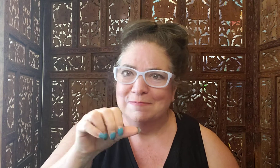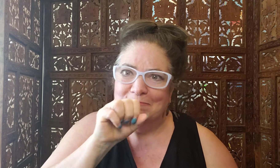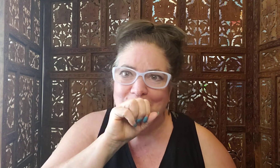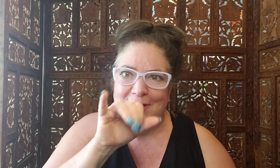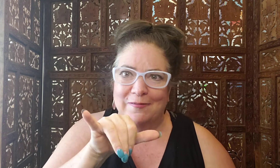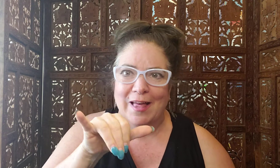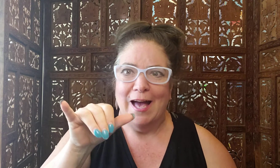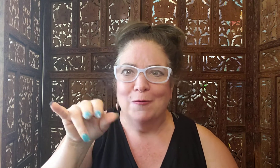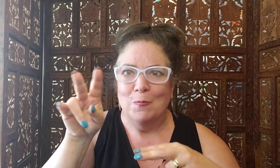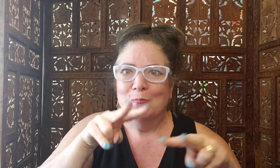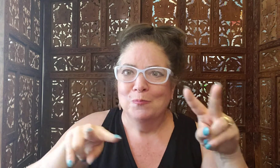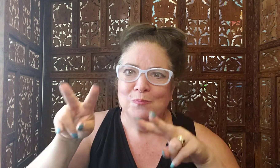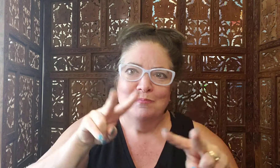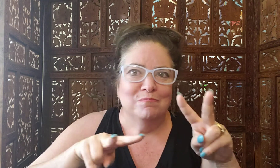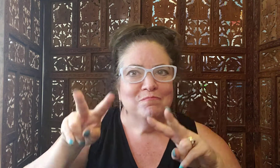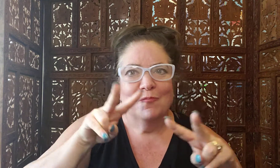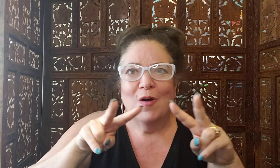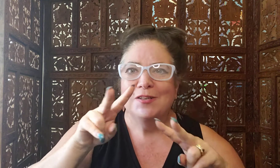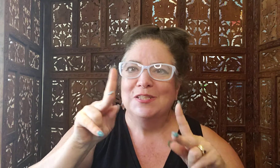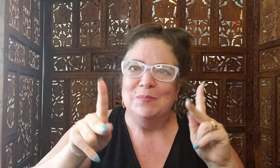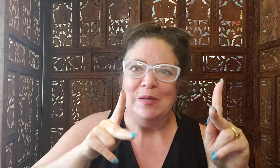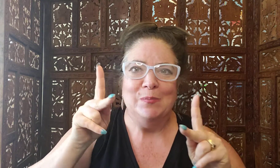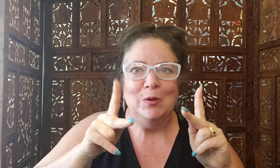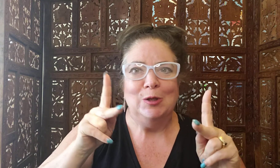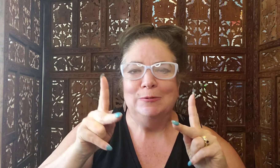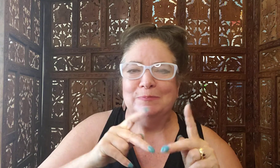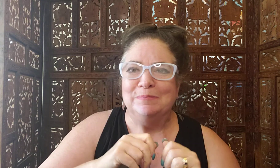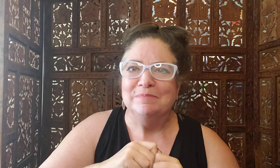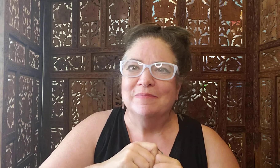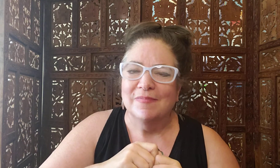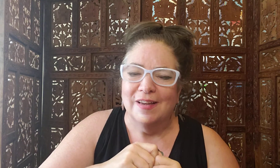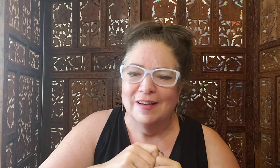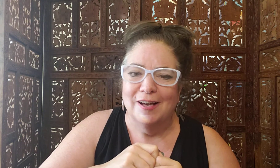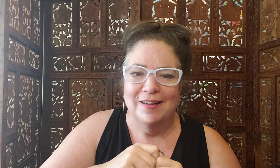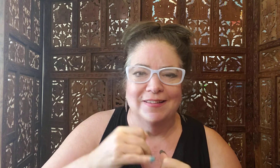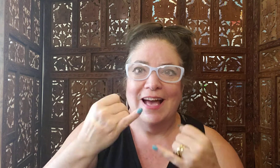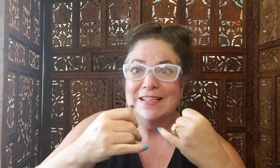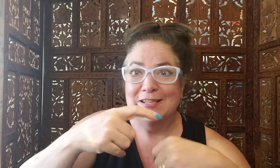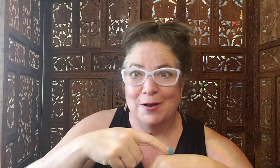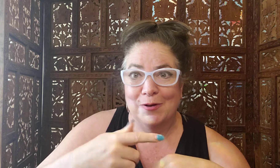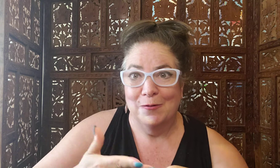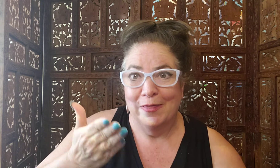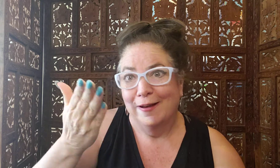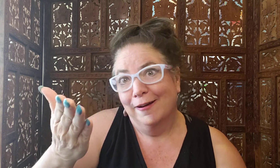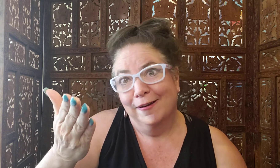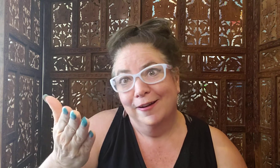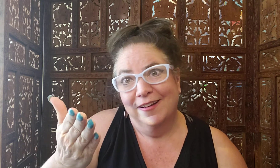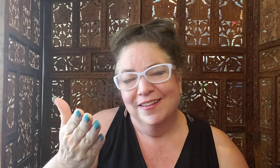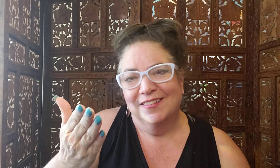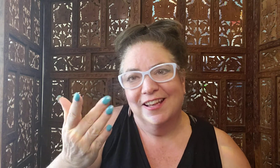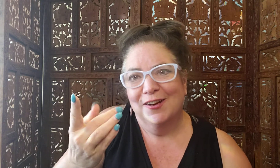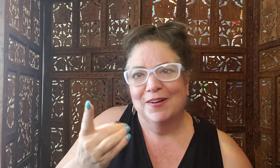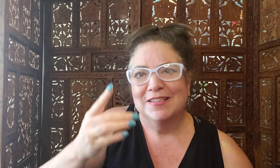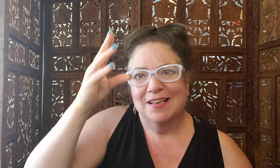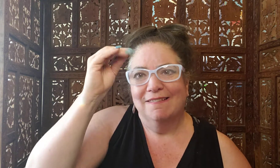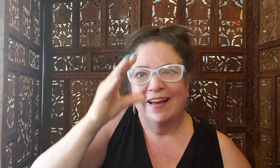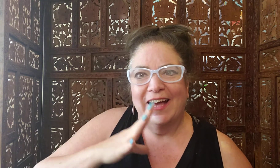love that. Watching the people. Uh, last time we were there, there was a guy